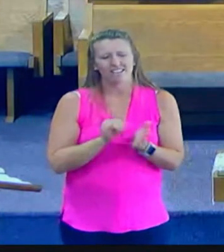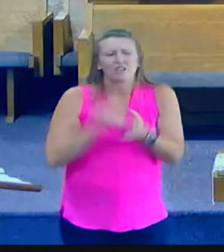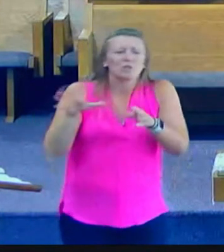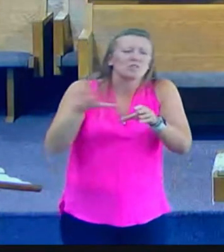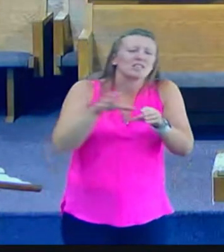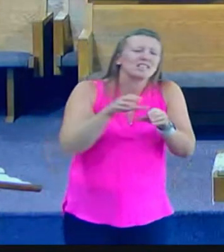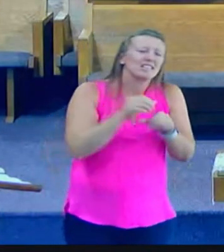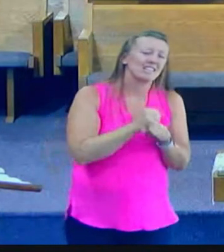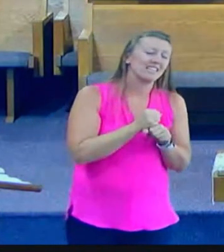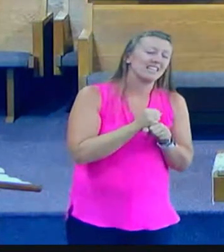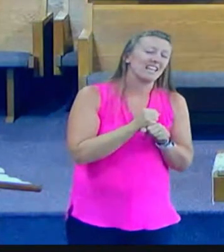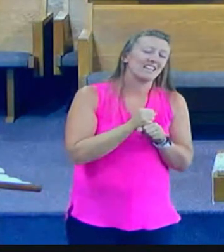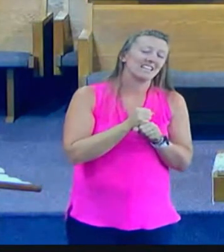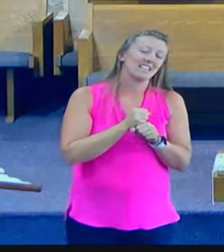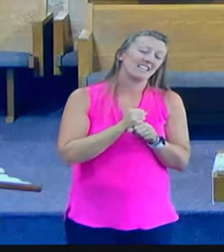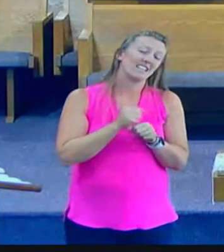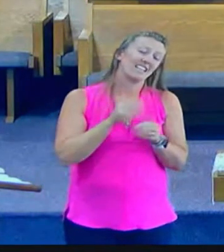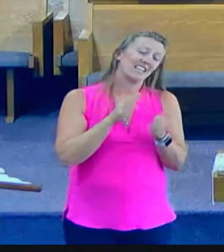words the